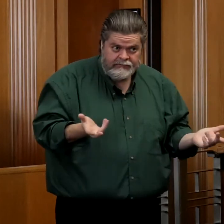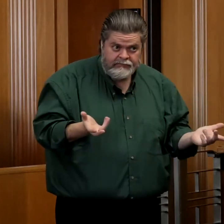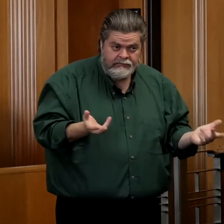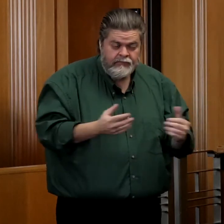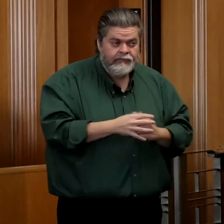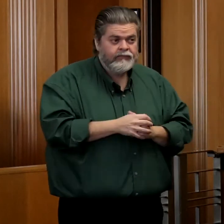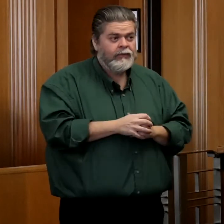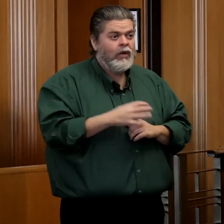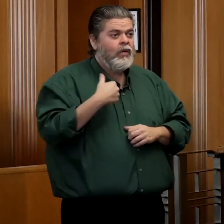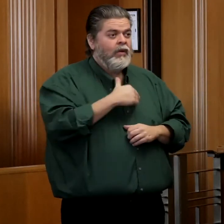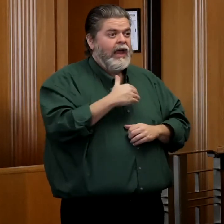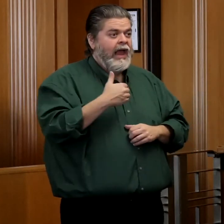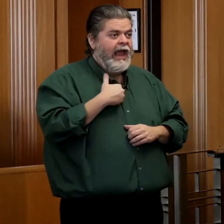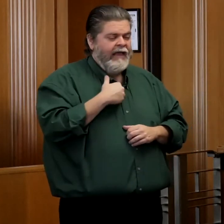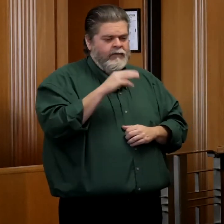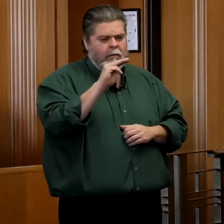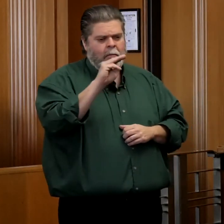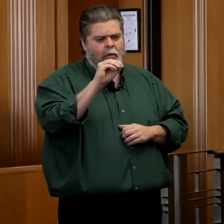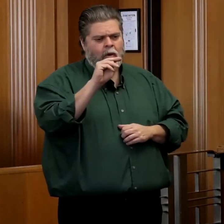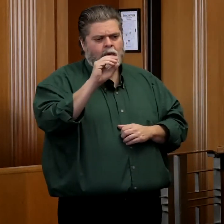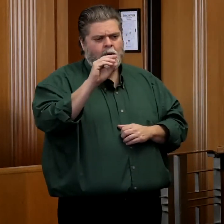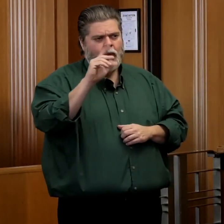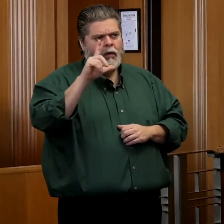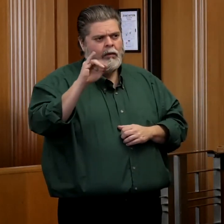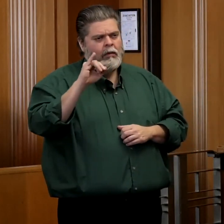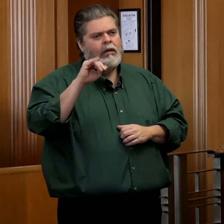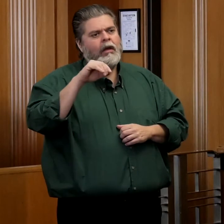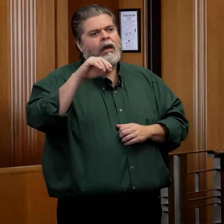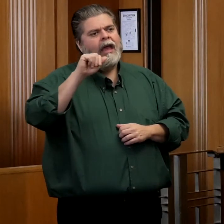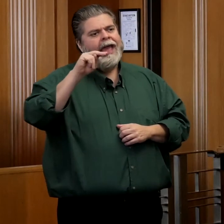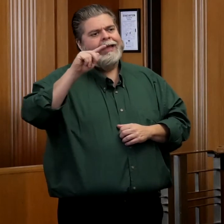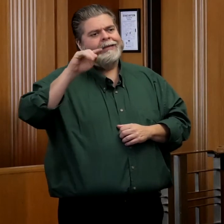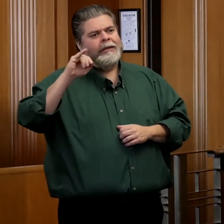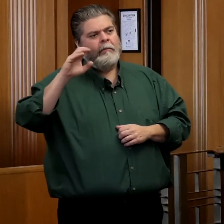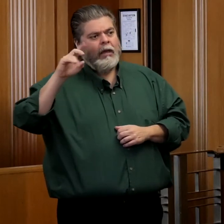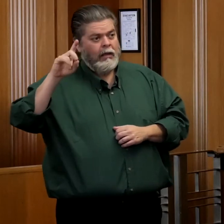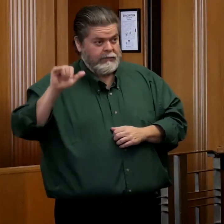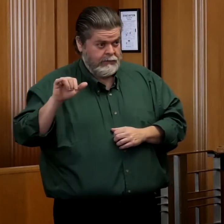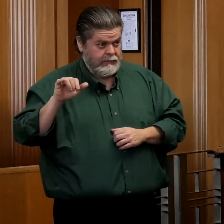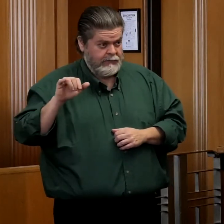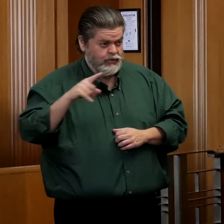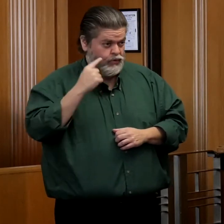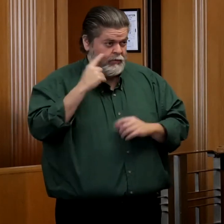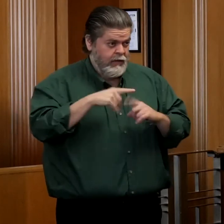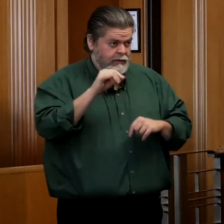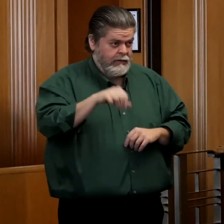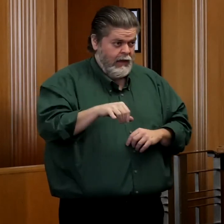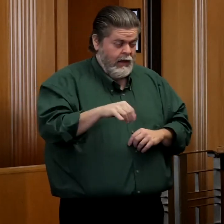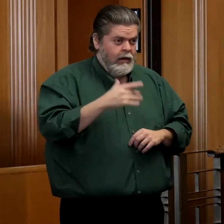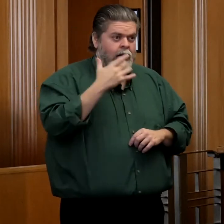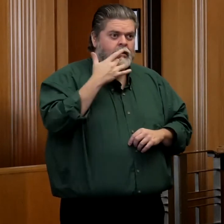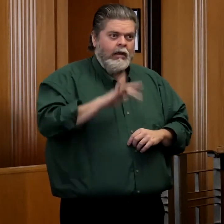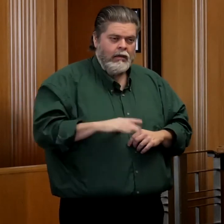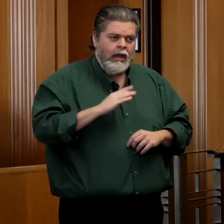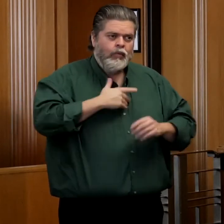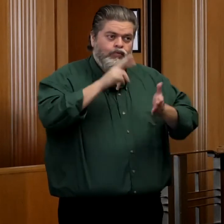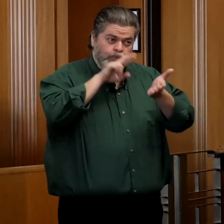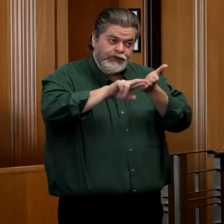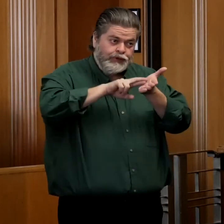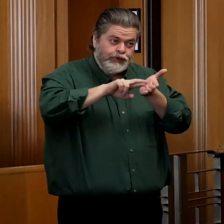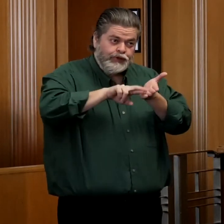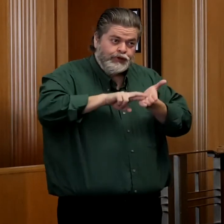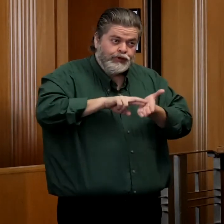We have the monoclonal antibodies. You've probably all heard about those. Avera was fortunate enough. Our researchers